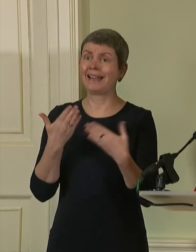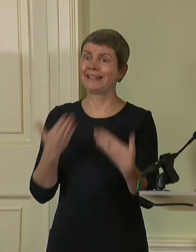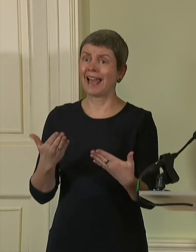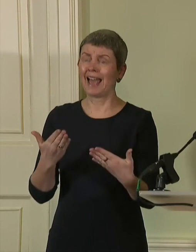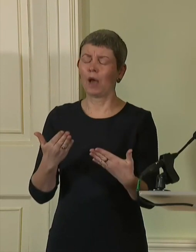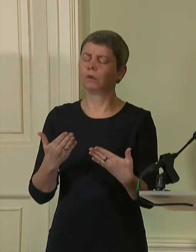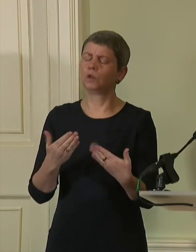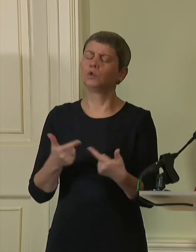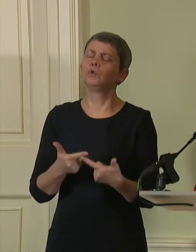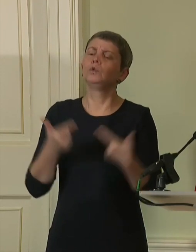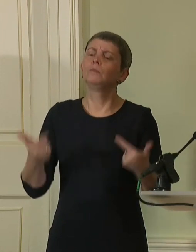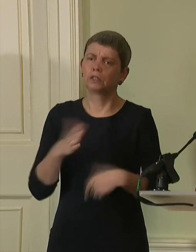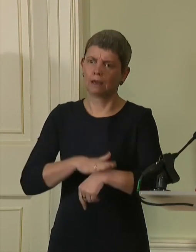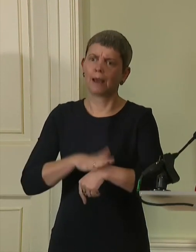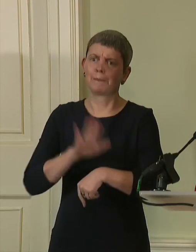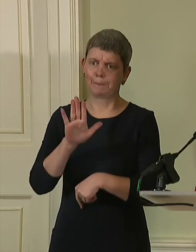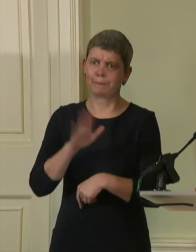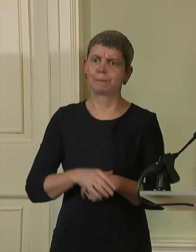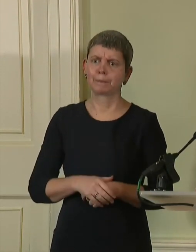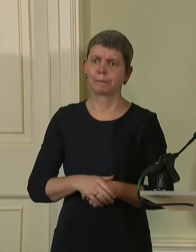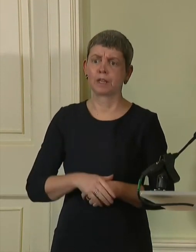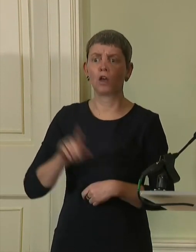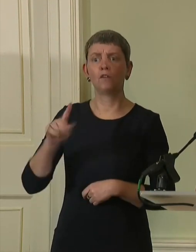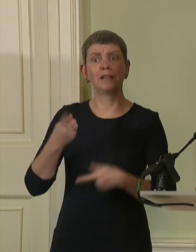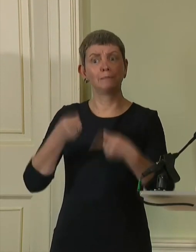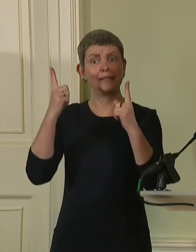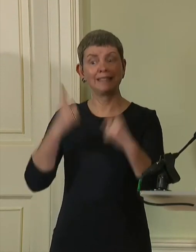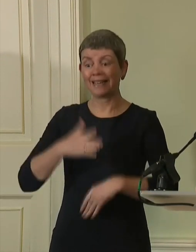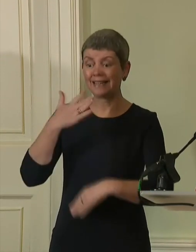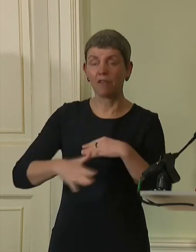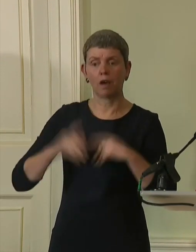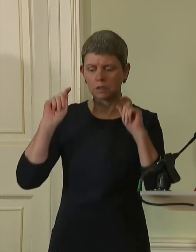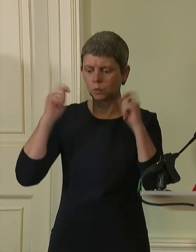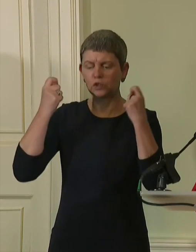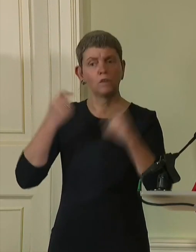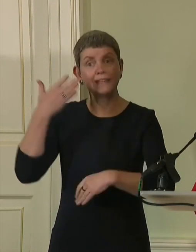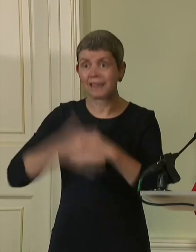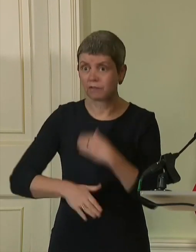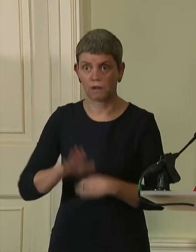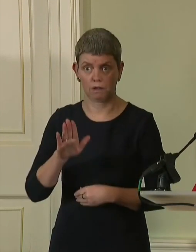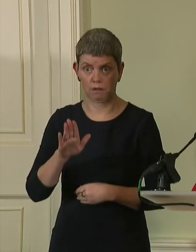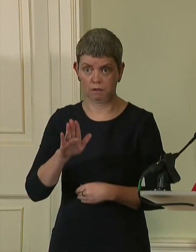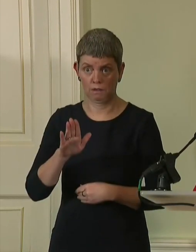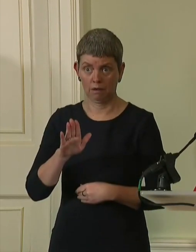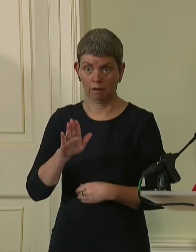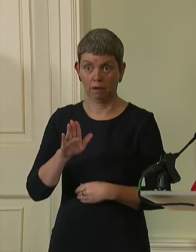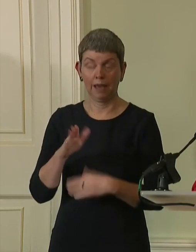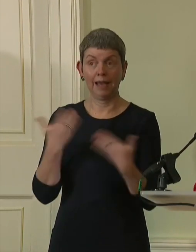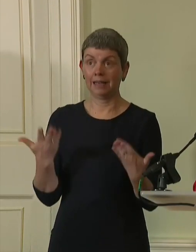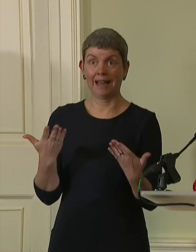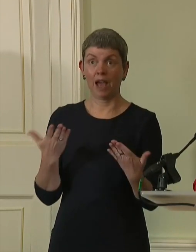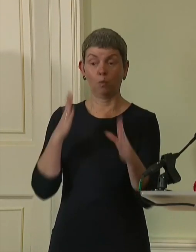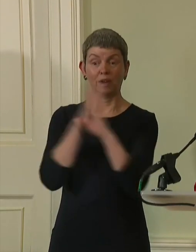of becoming too long. A First Minister is never off duty, particularly in this day and age there is virtually no